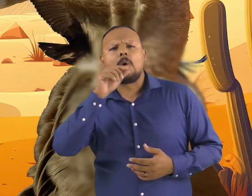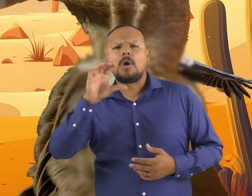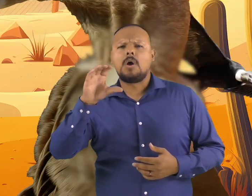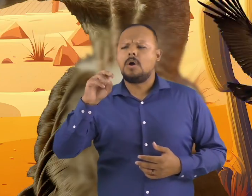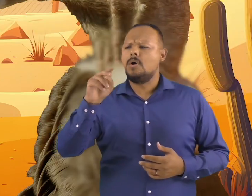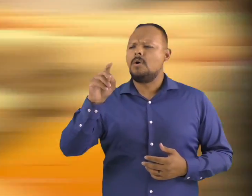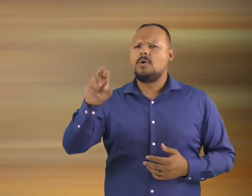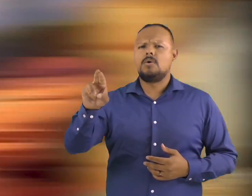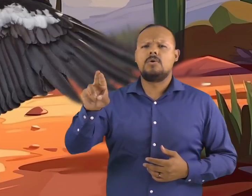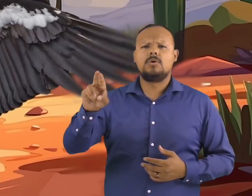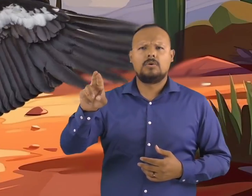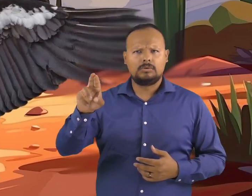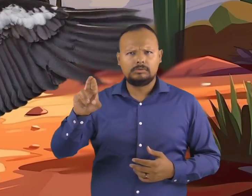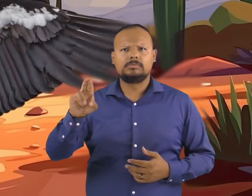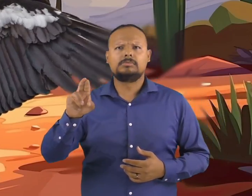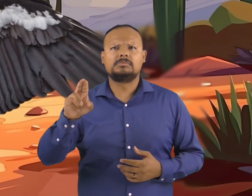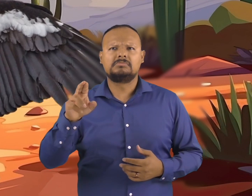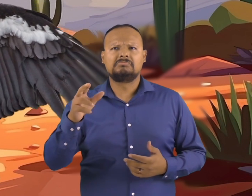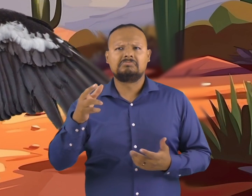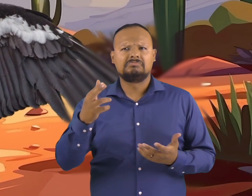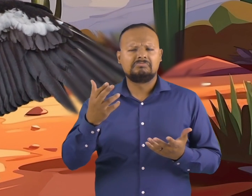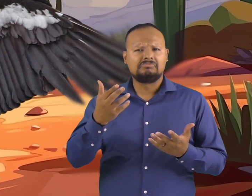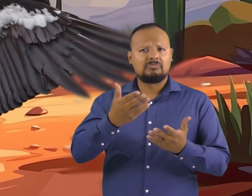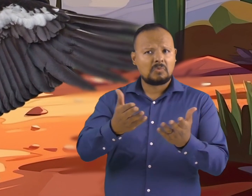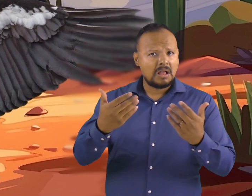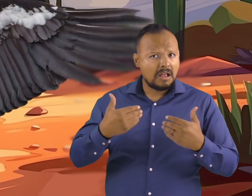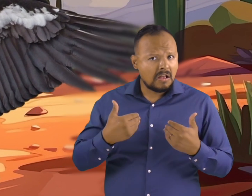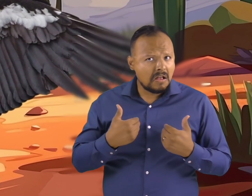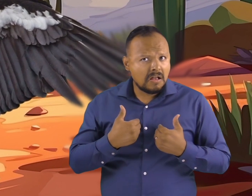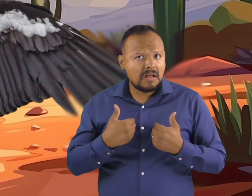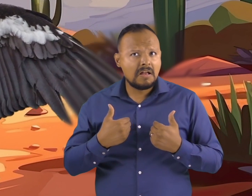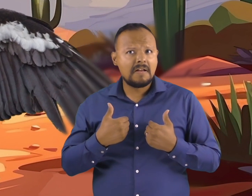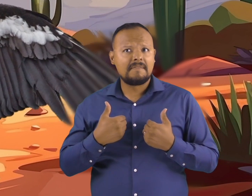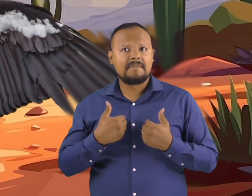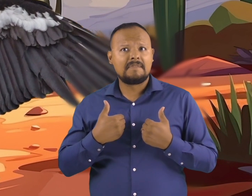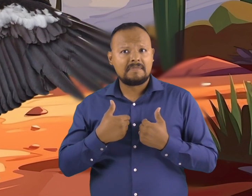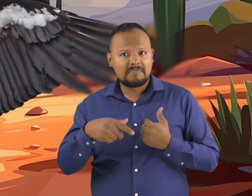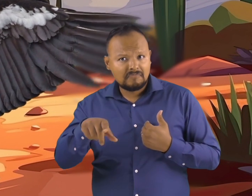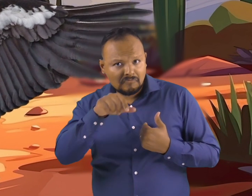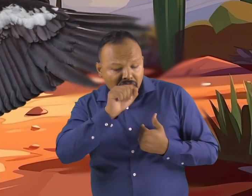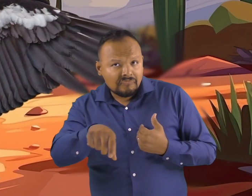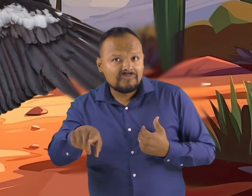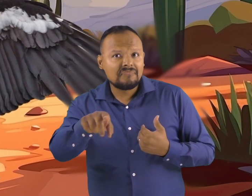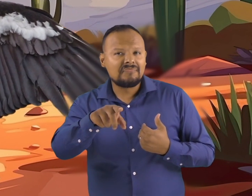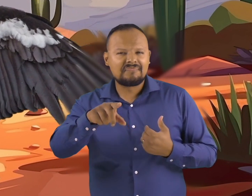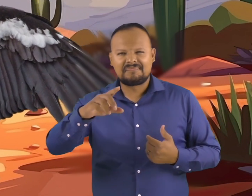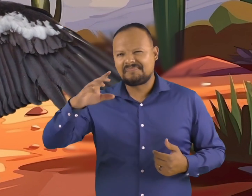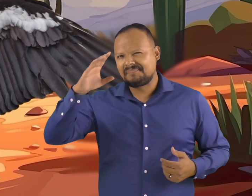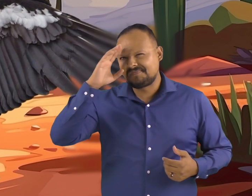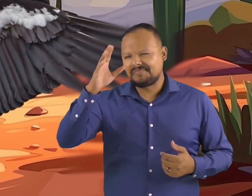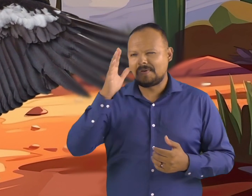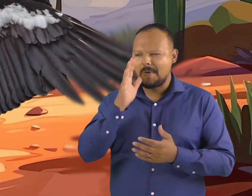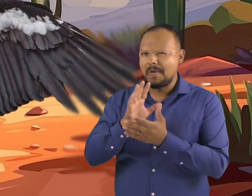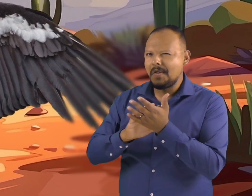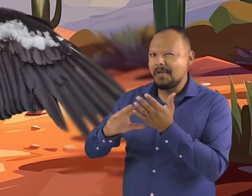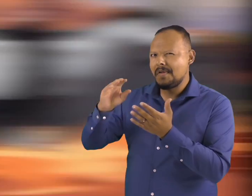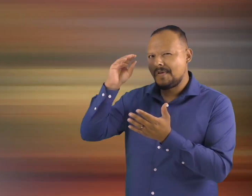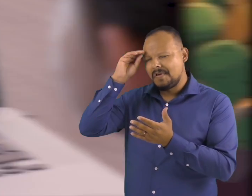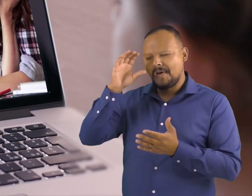Condors. Hello, animal lovers. Today, we are going to learn all about condors. You can